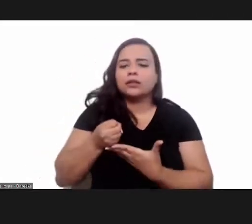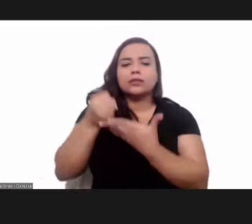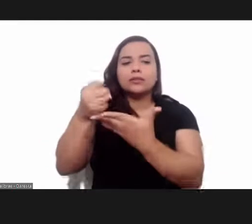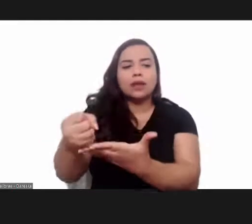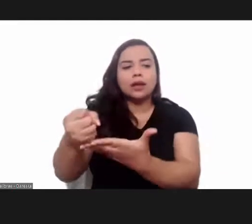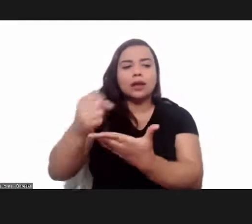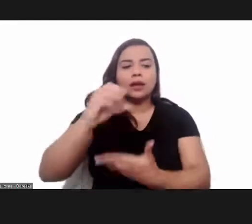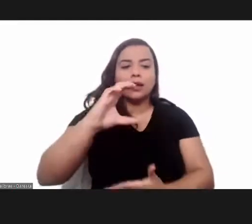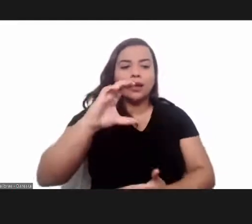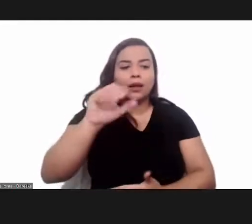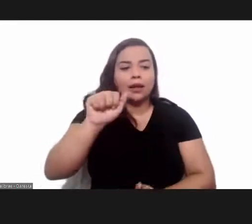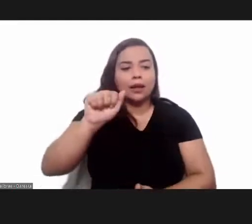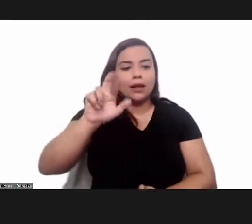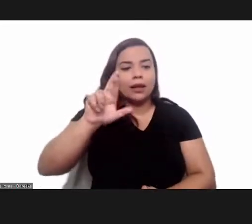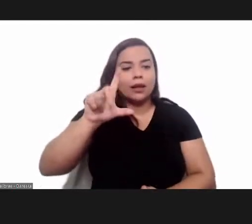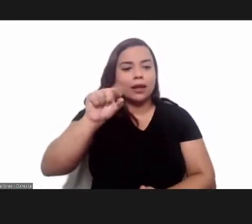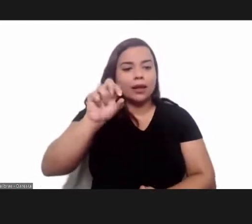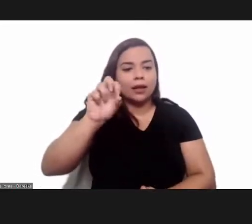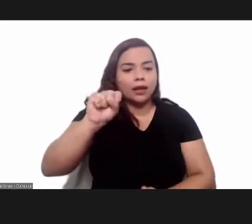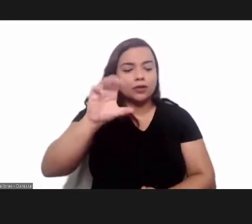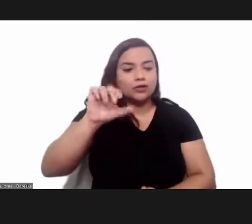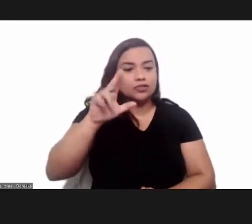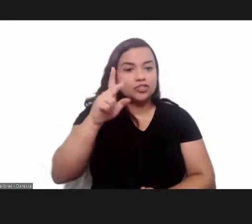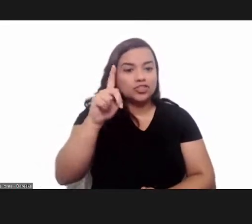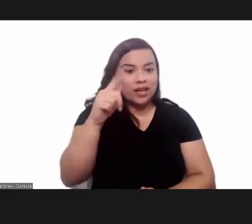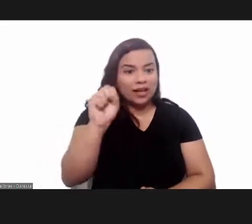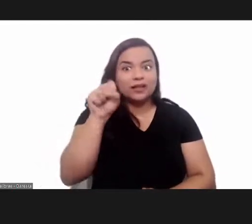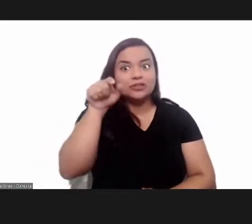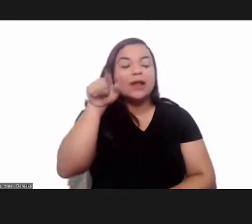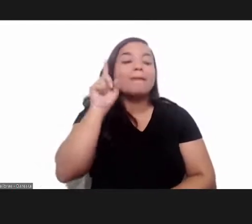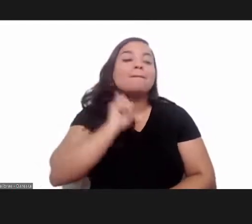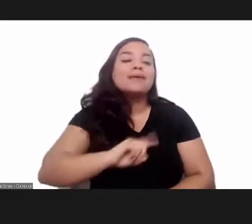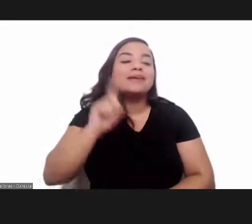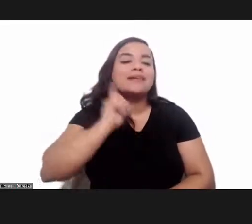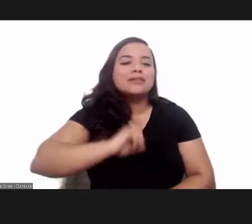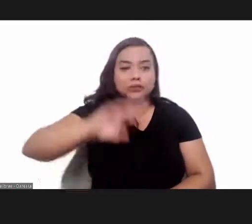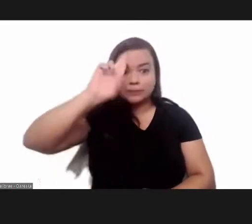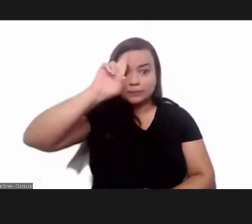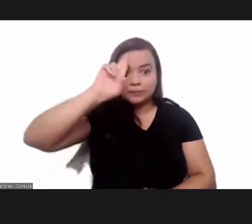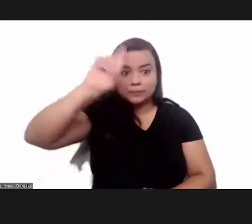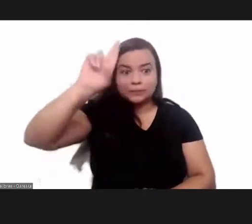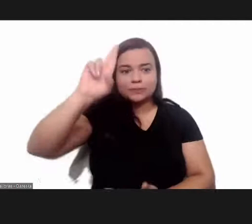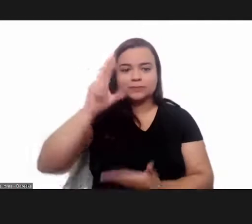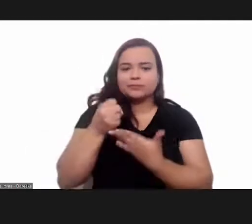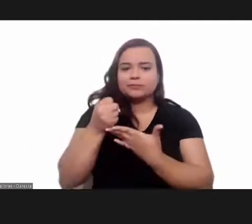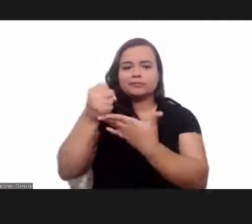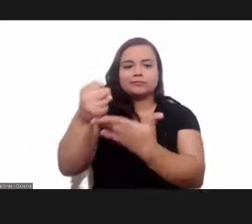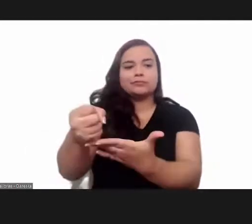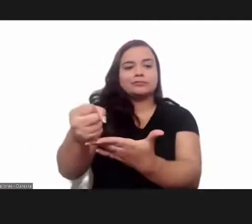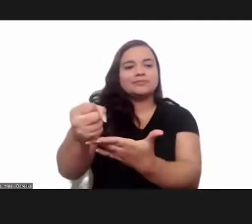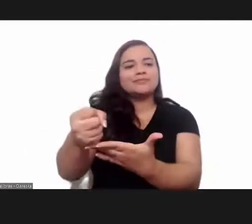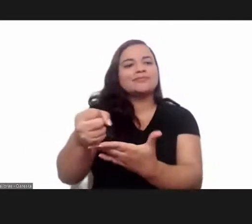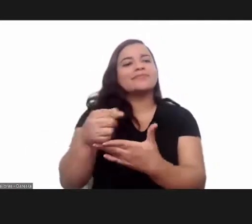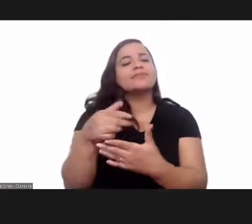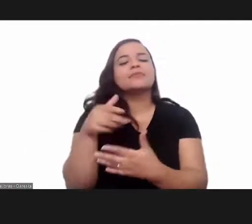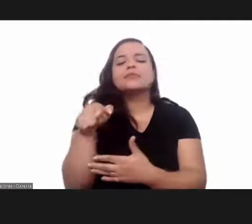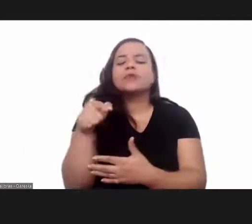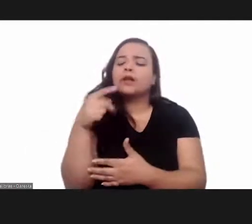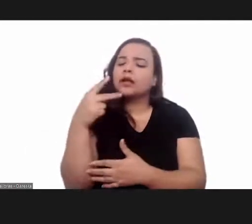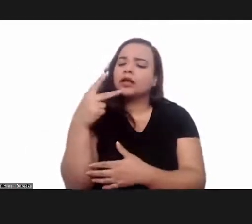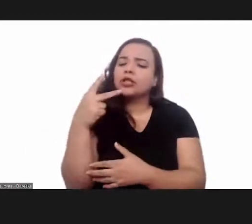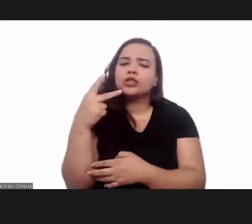in charge of gave him the mission of going to minas gerais and through this mission to two years later